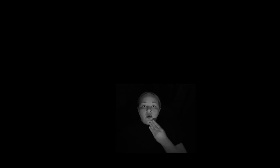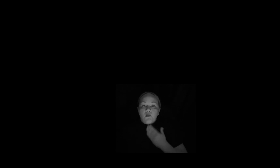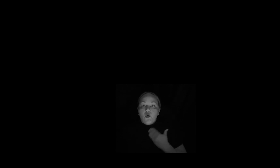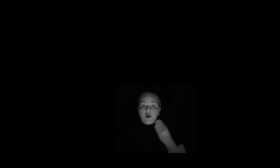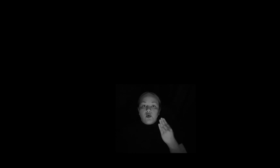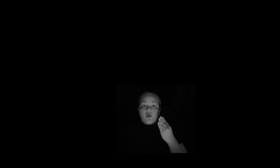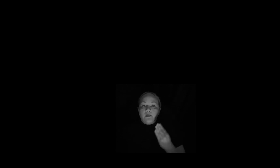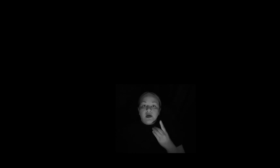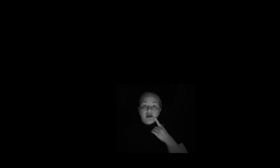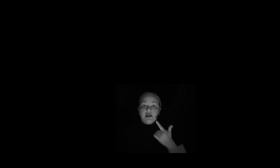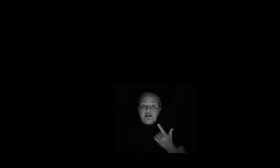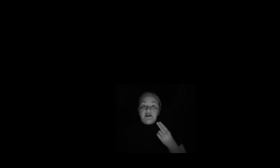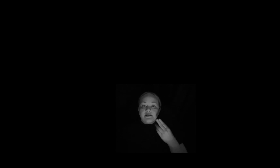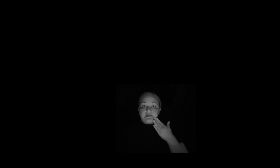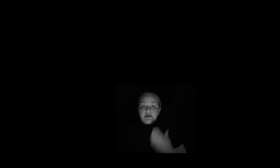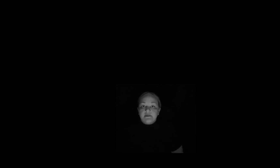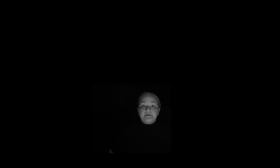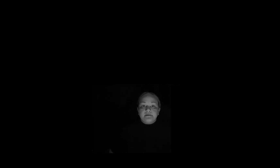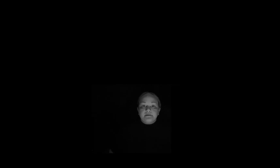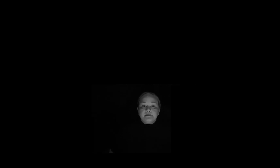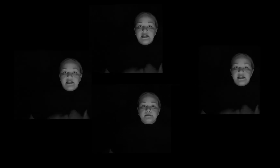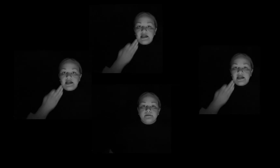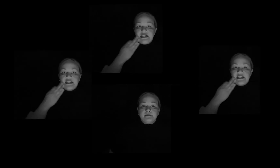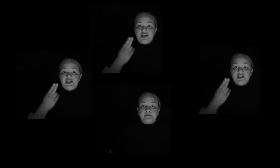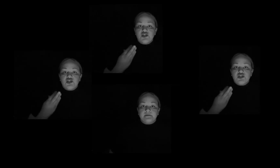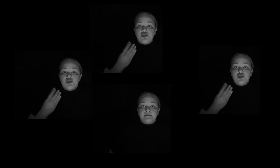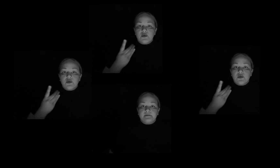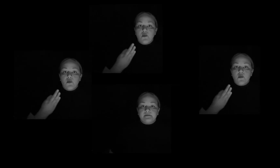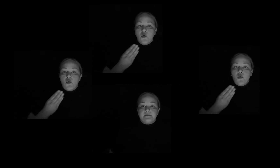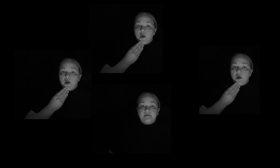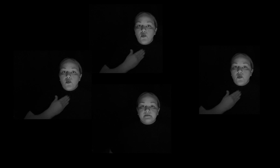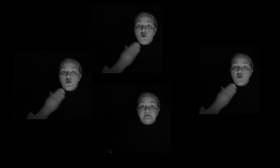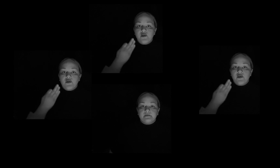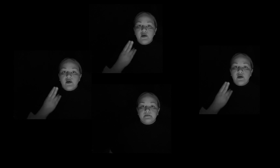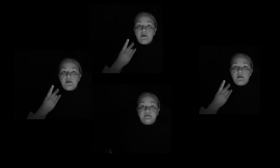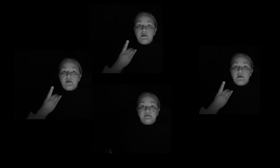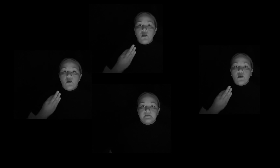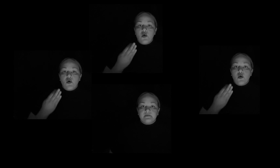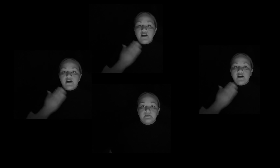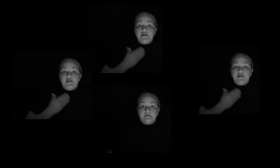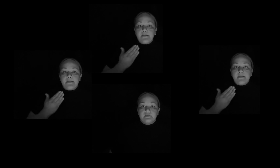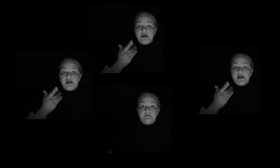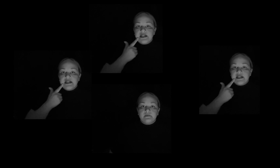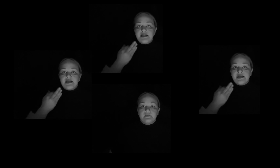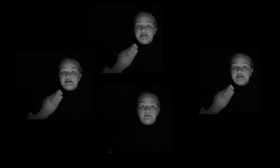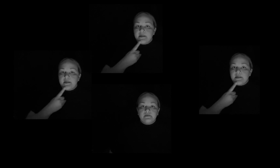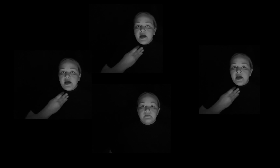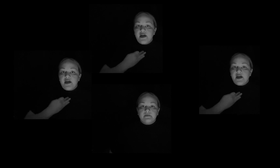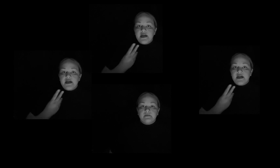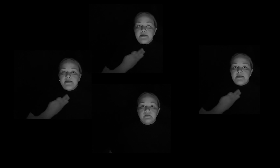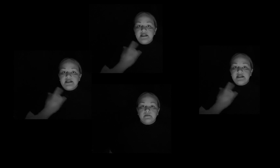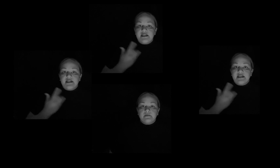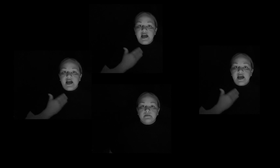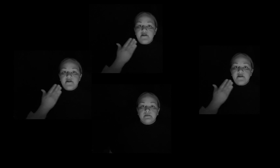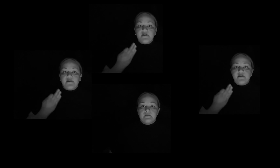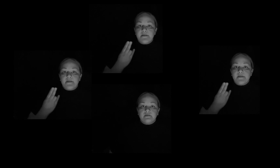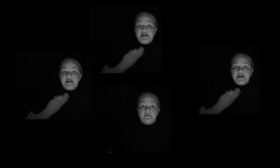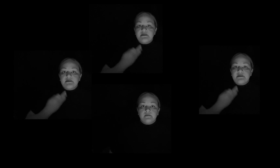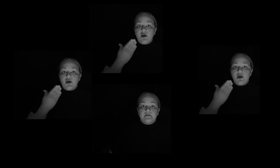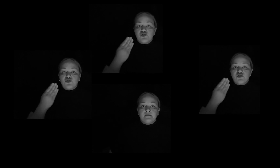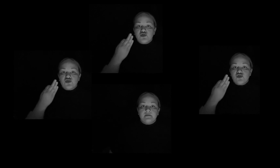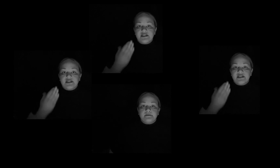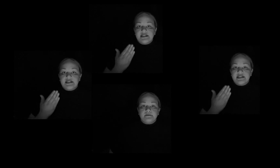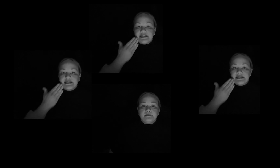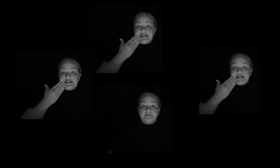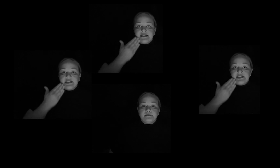I'm just a poor boy, nobody loves me He's just a poor boy from a poor family Spare him his life from